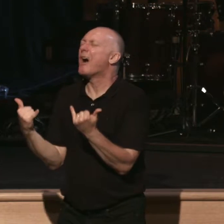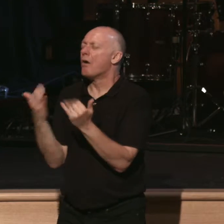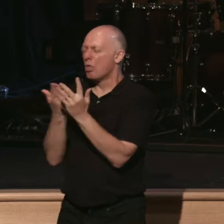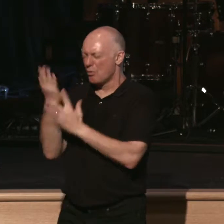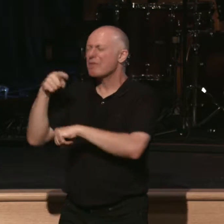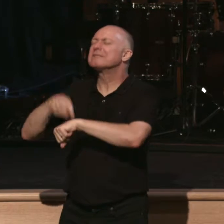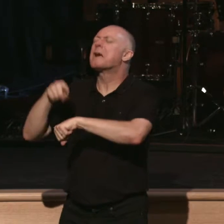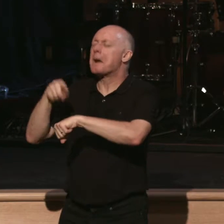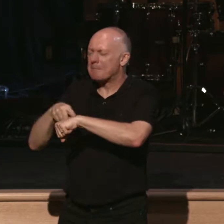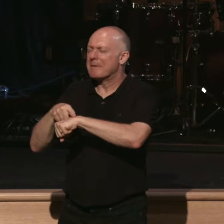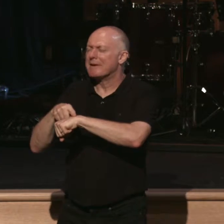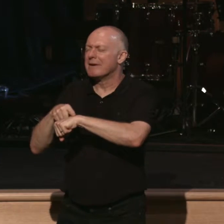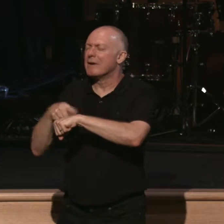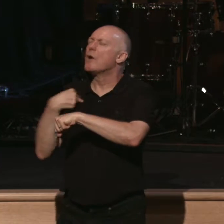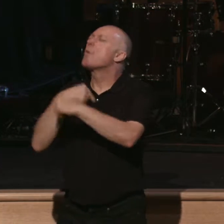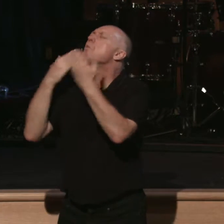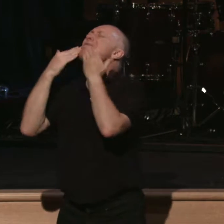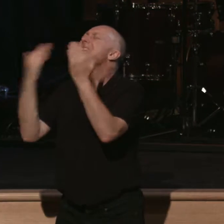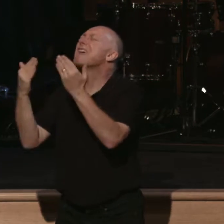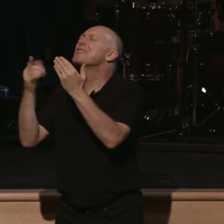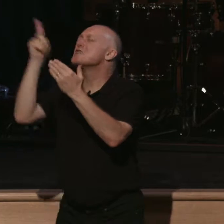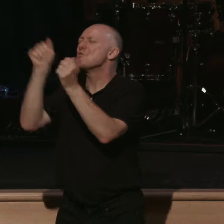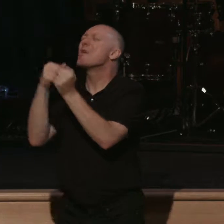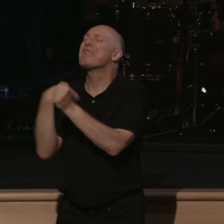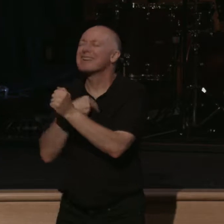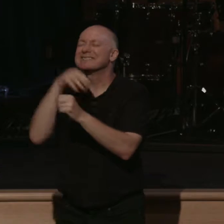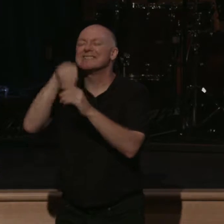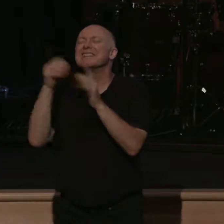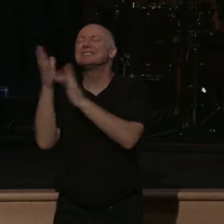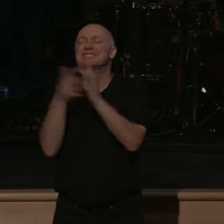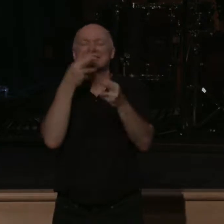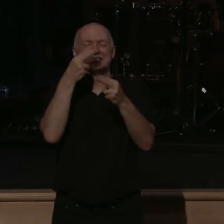time? And, God, we thank you that you are with us. In Jesus' name, amen.